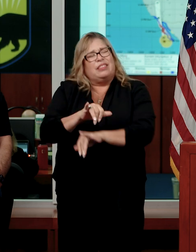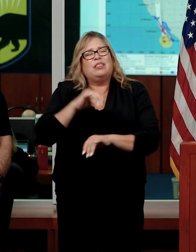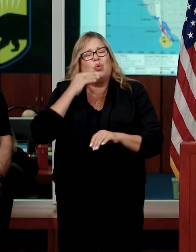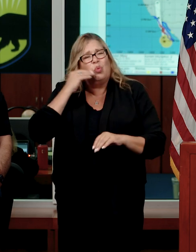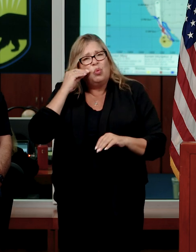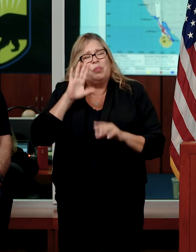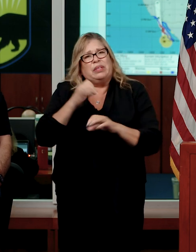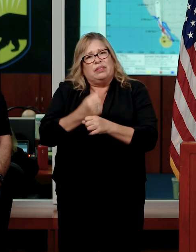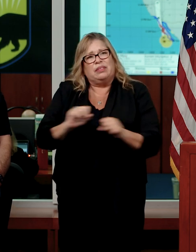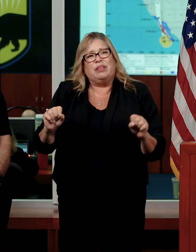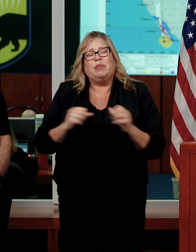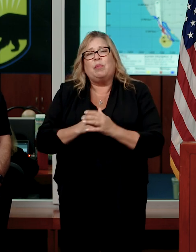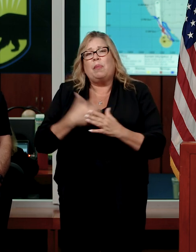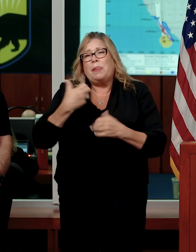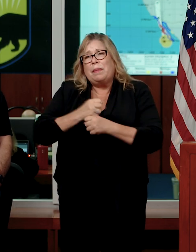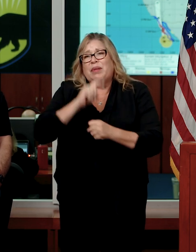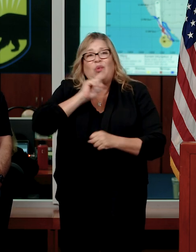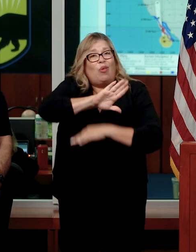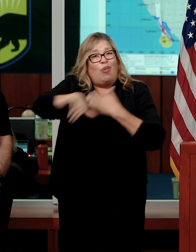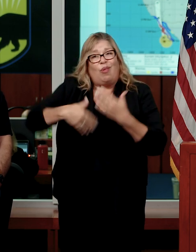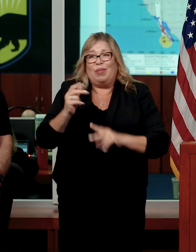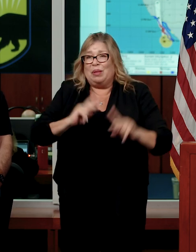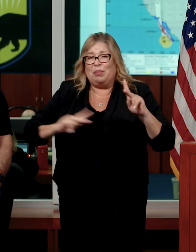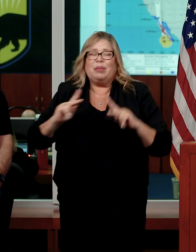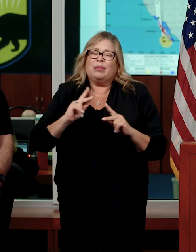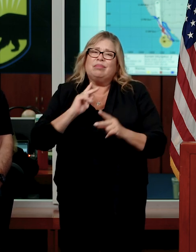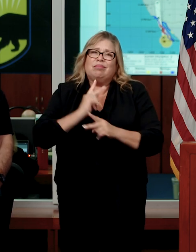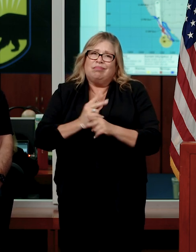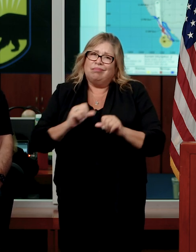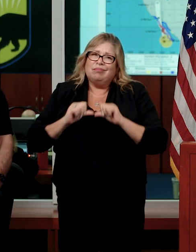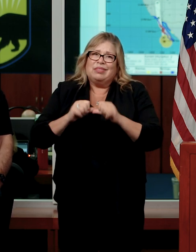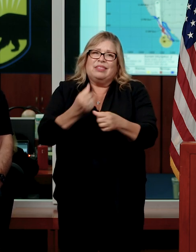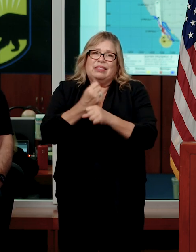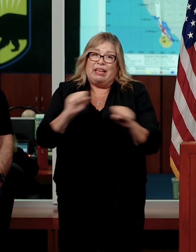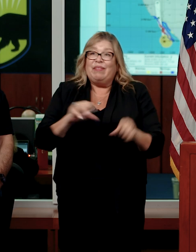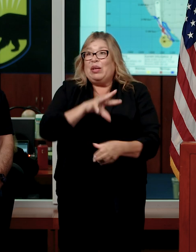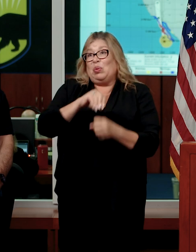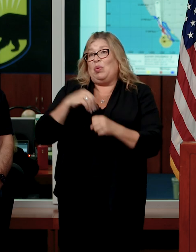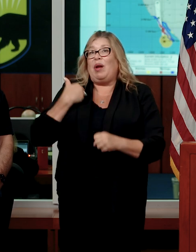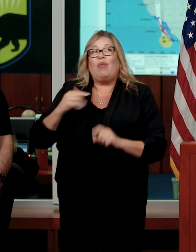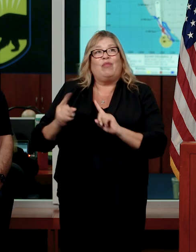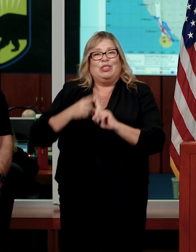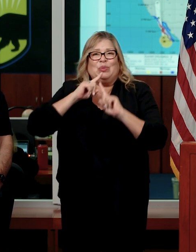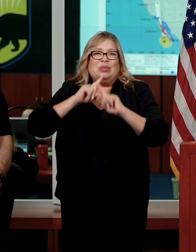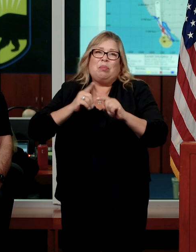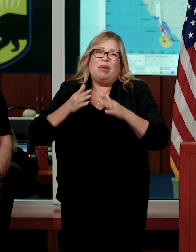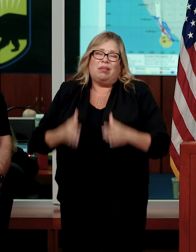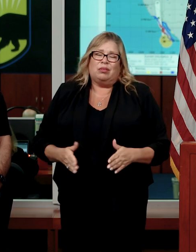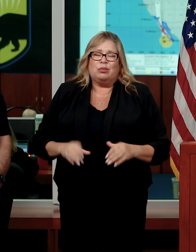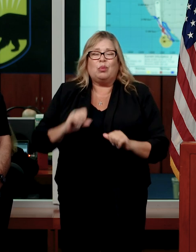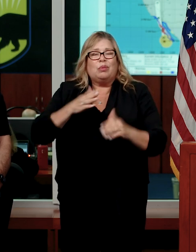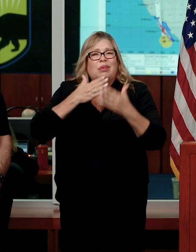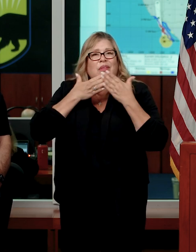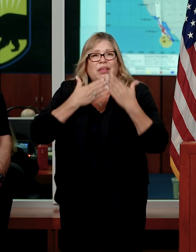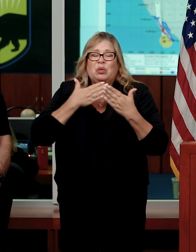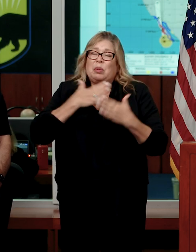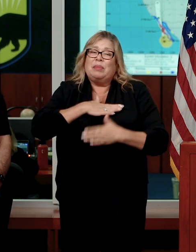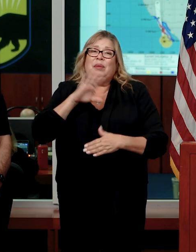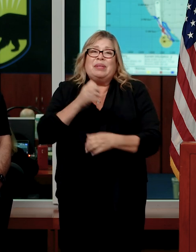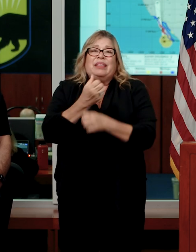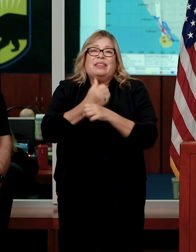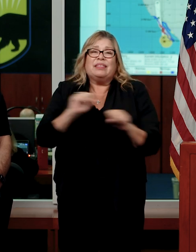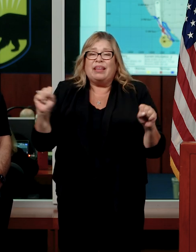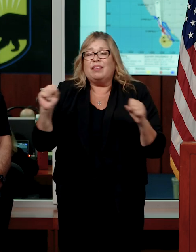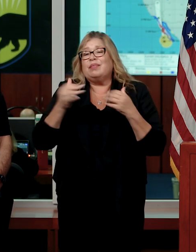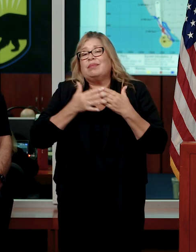need to make sure that all of our folks are kept safe, including our first responders. So, thank you, and please be safe over